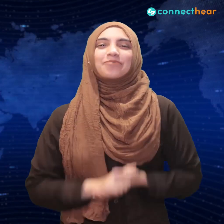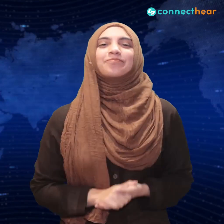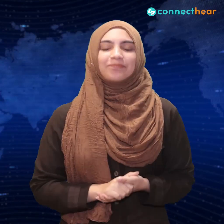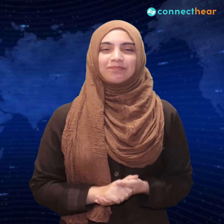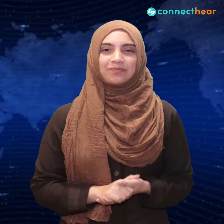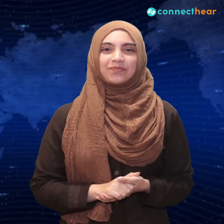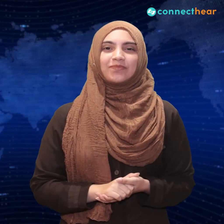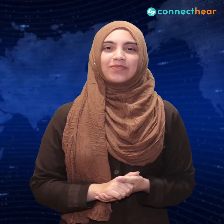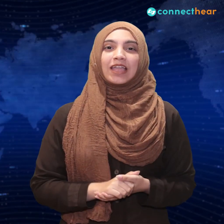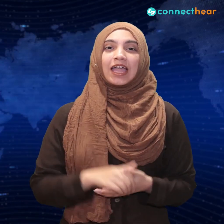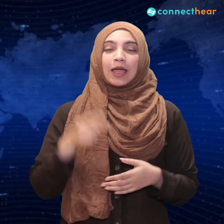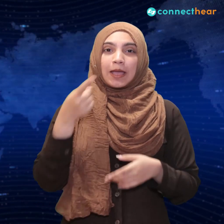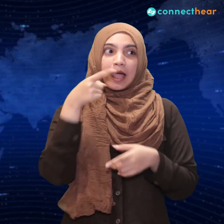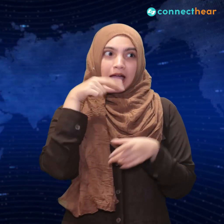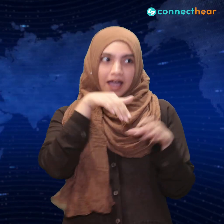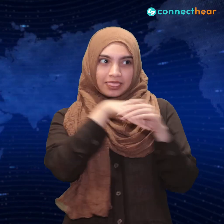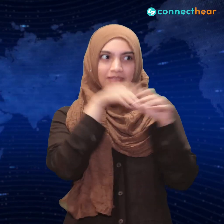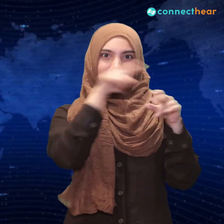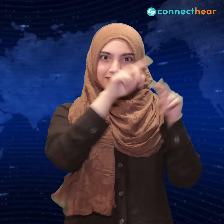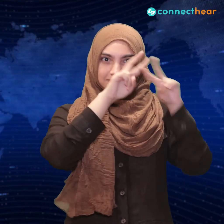Huh, it's actually pretty good.